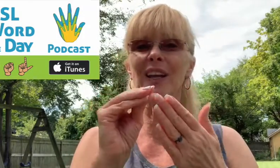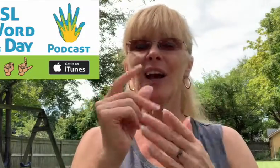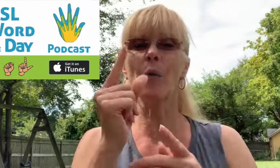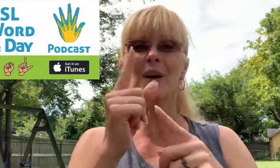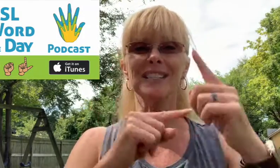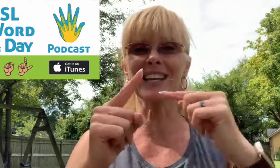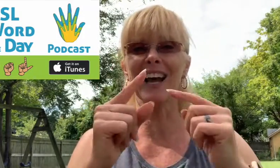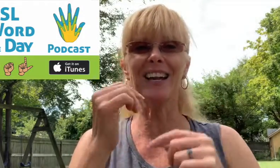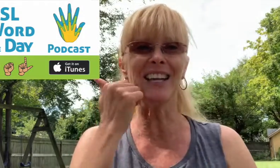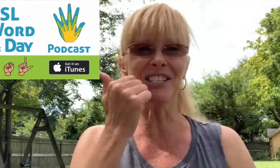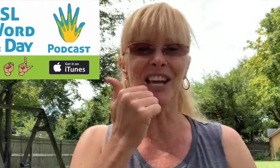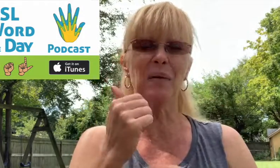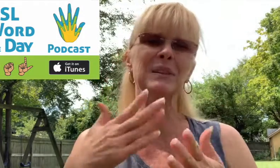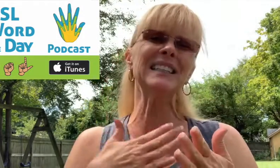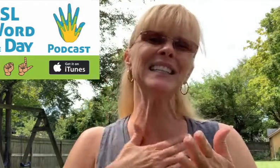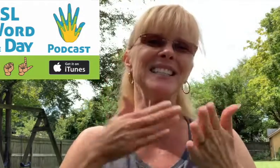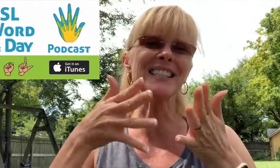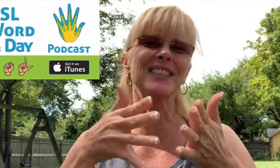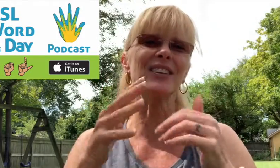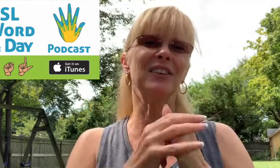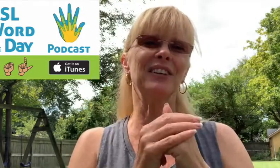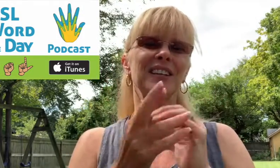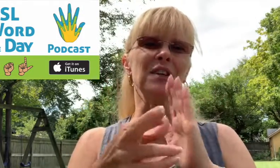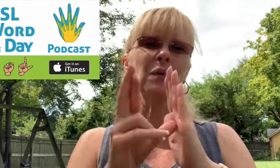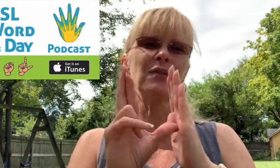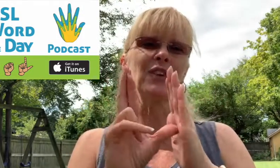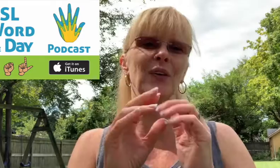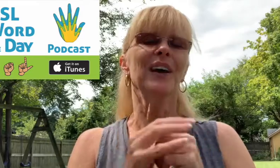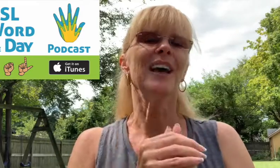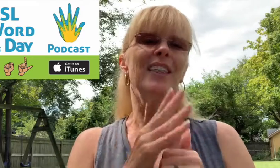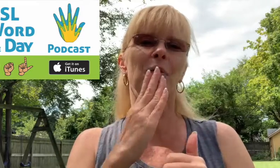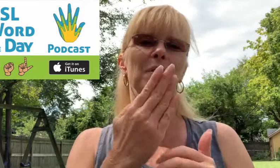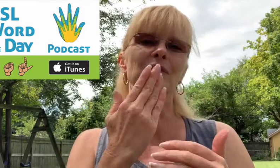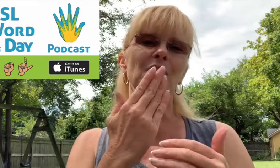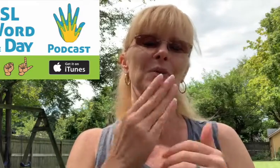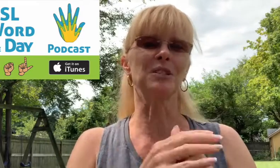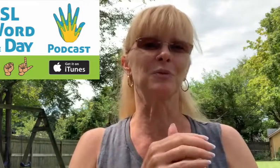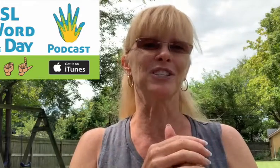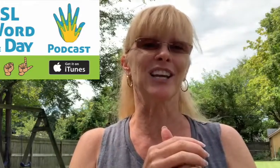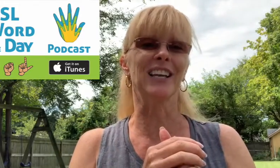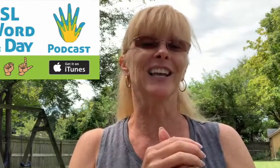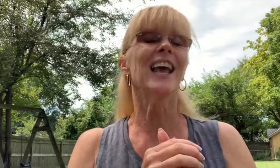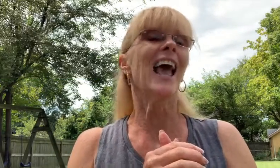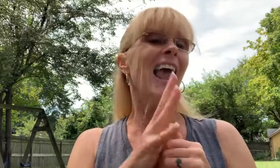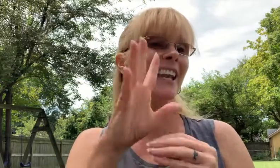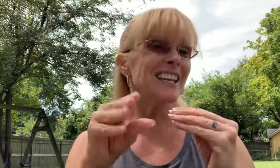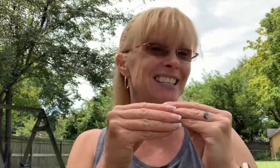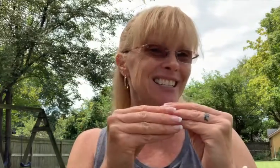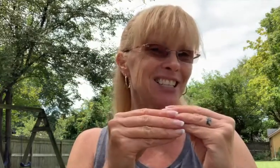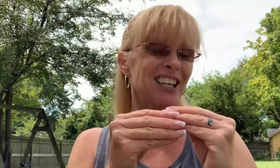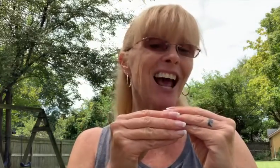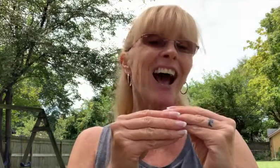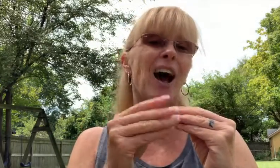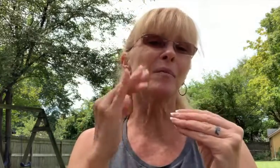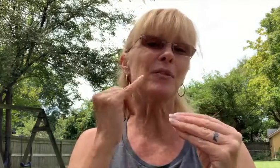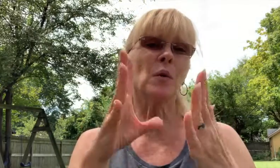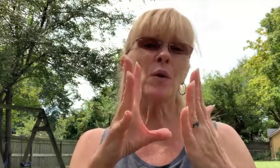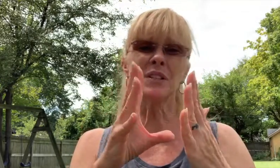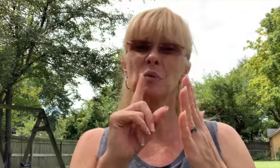one sign each day, please consider leaving us a review. That would be so much appreciated. And in addition, if you want to